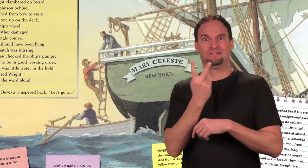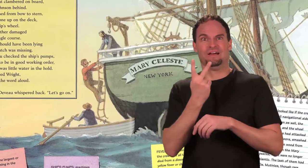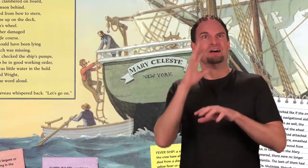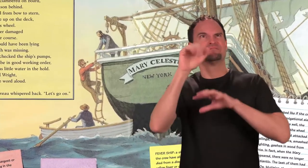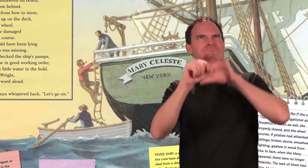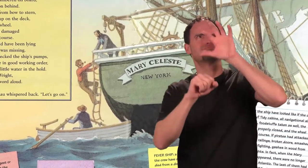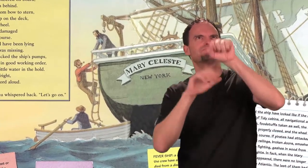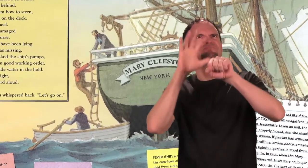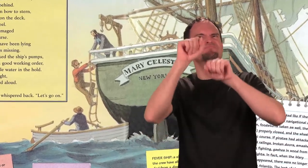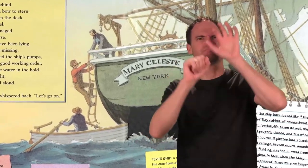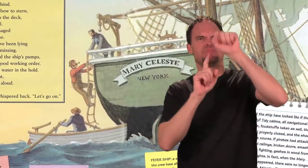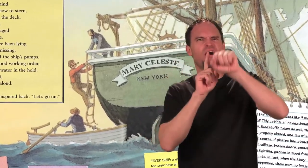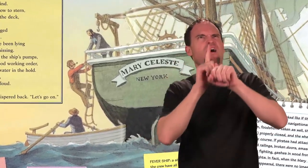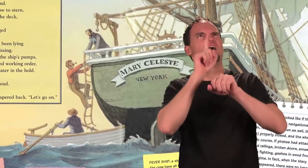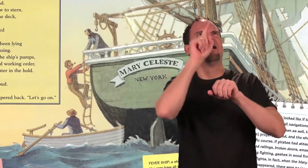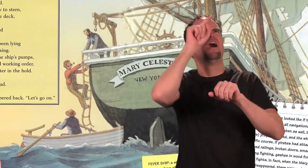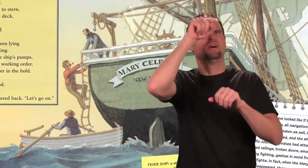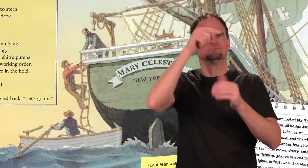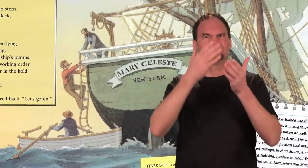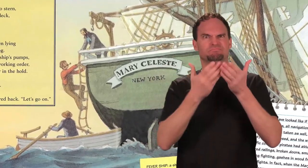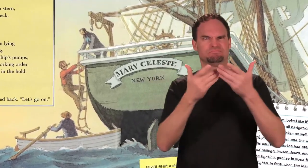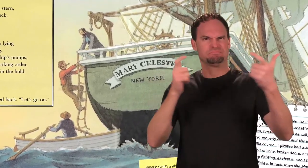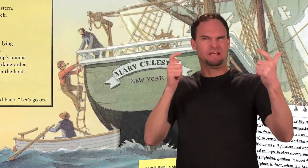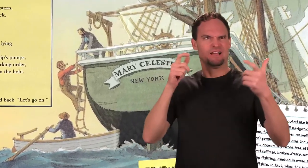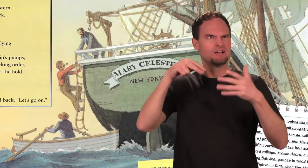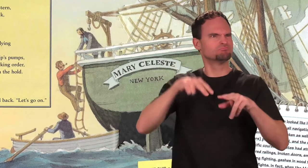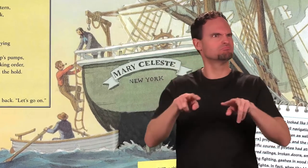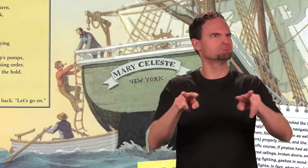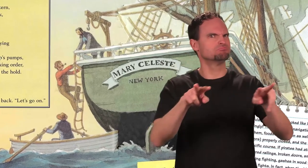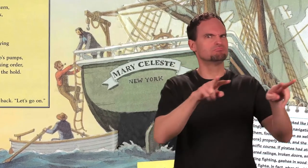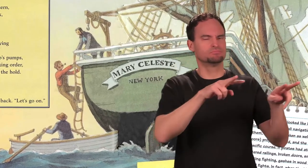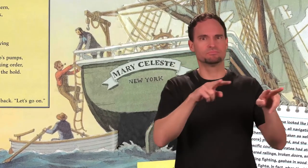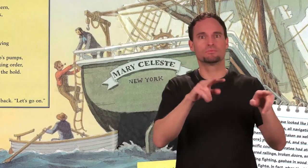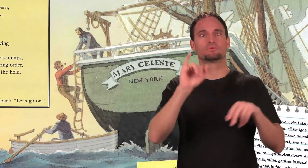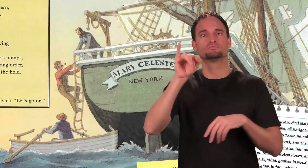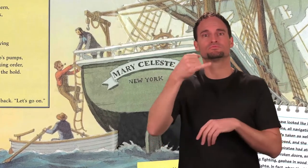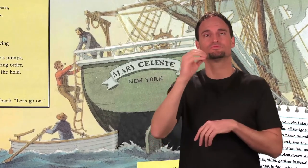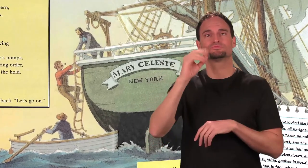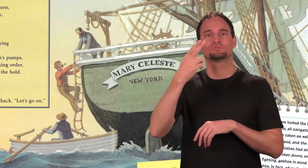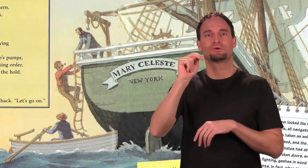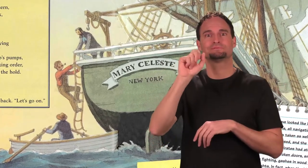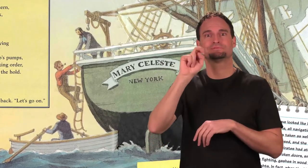Devaux and Wright clambered on board, leaving Seaman Johnson behind.